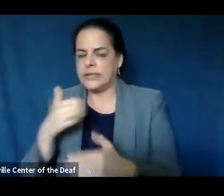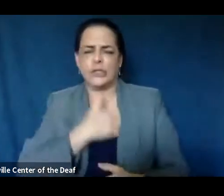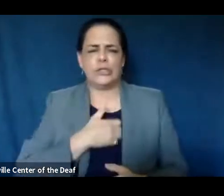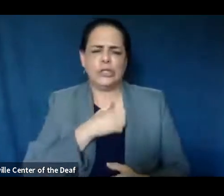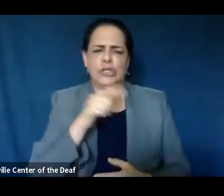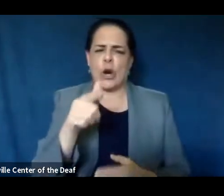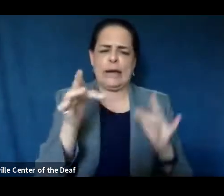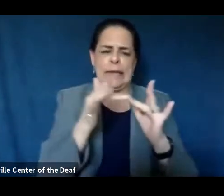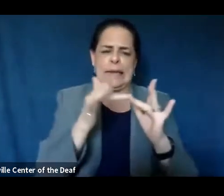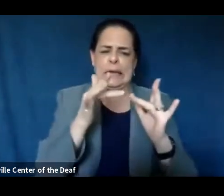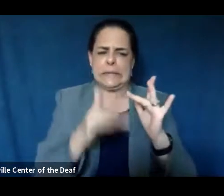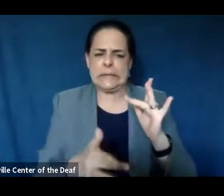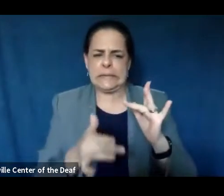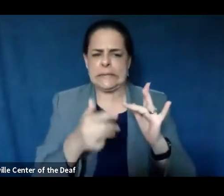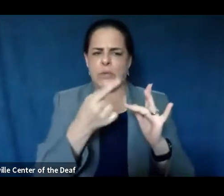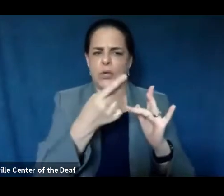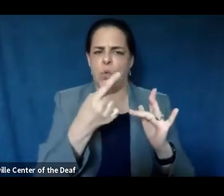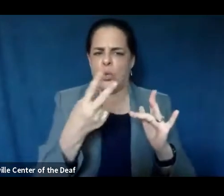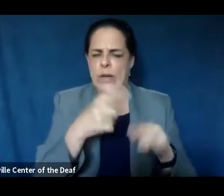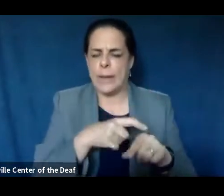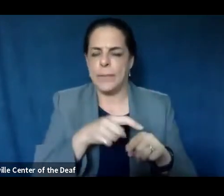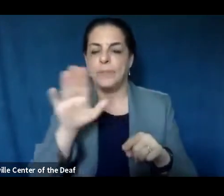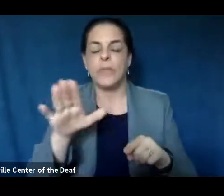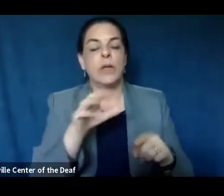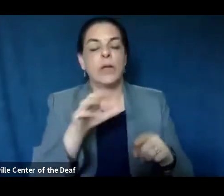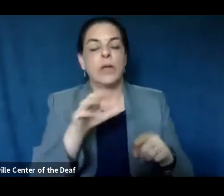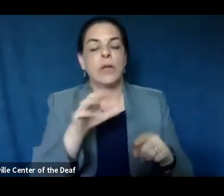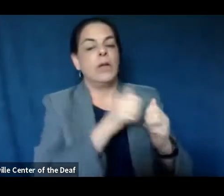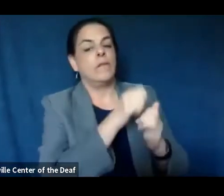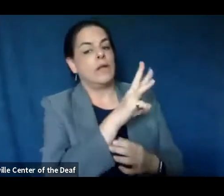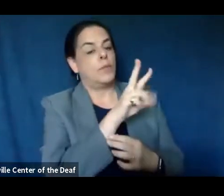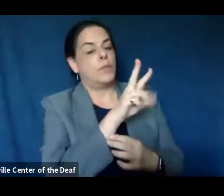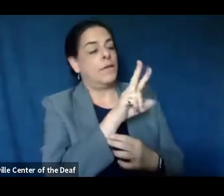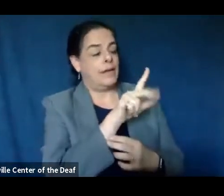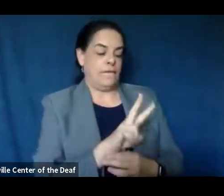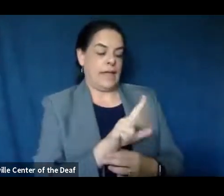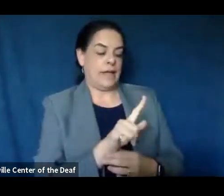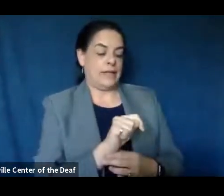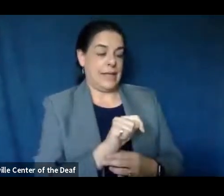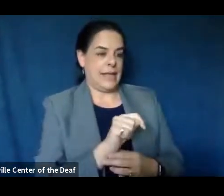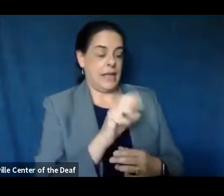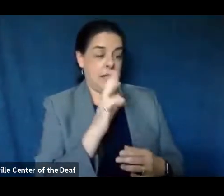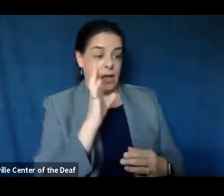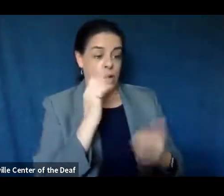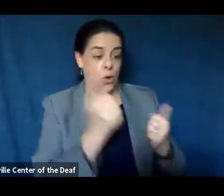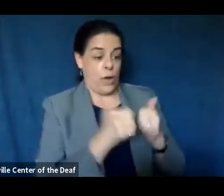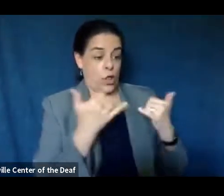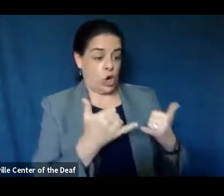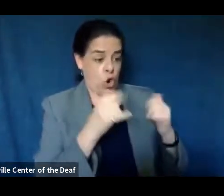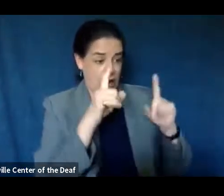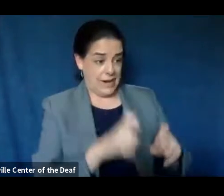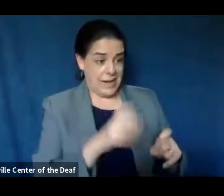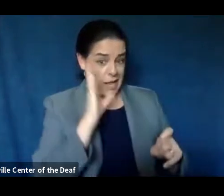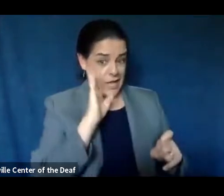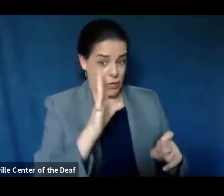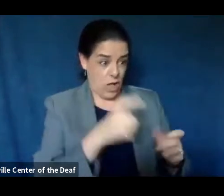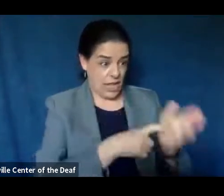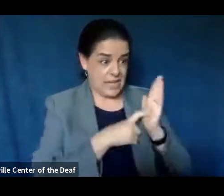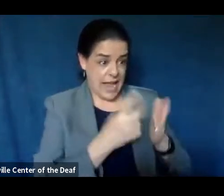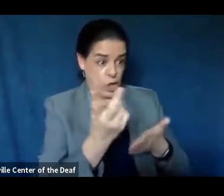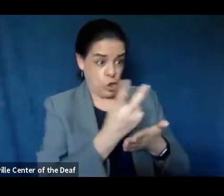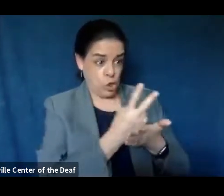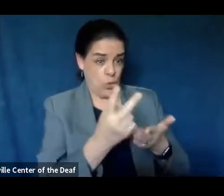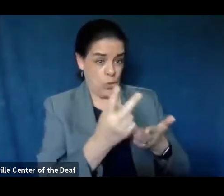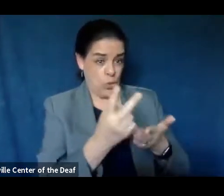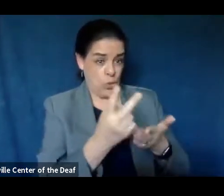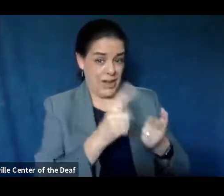WBLT, with current testing, will it take two weeks to see any spikes after reopening? Yeah, um, our testing timeframe has,